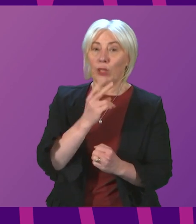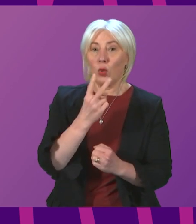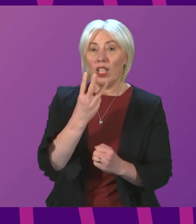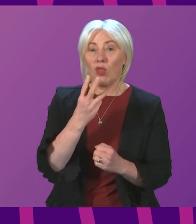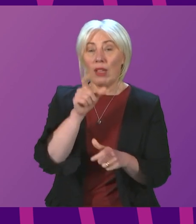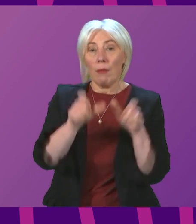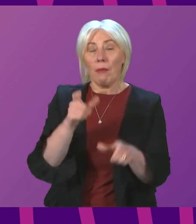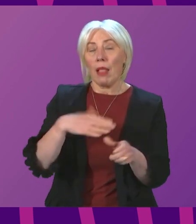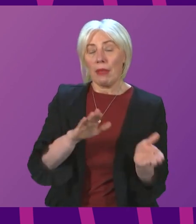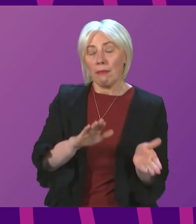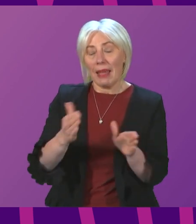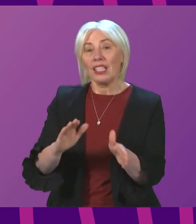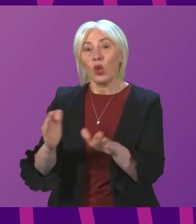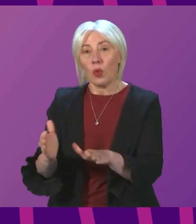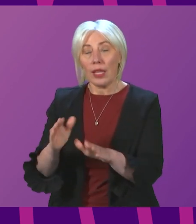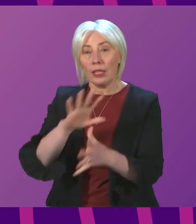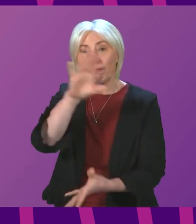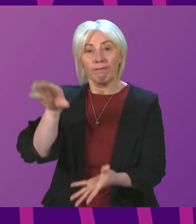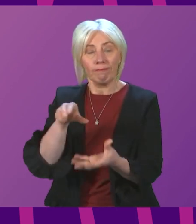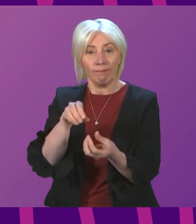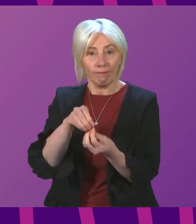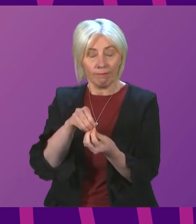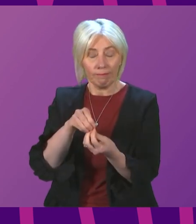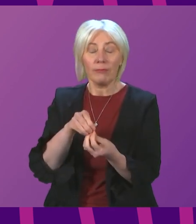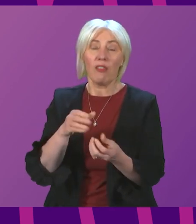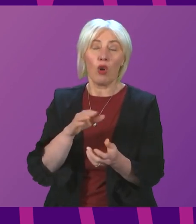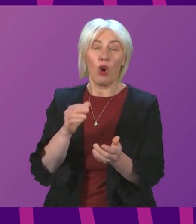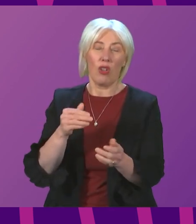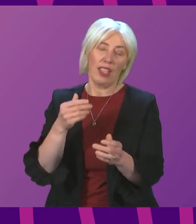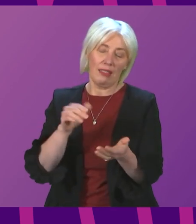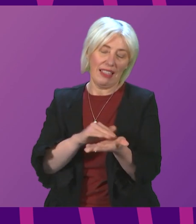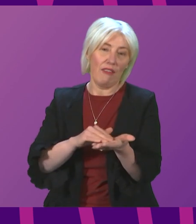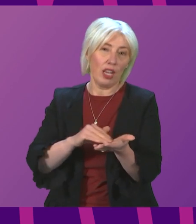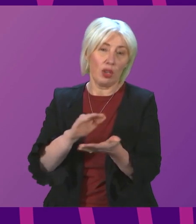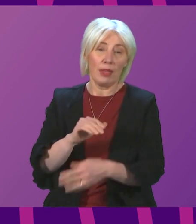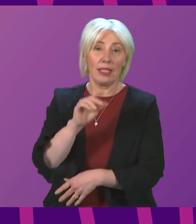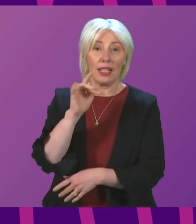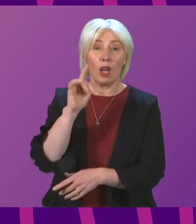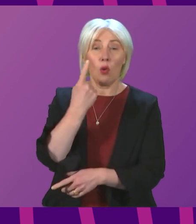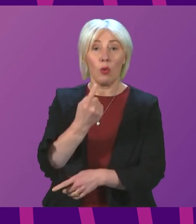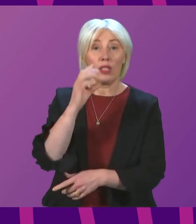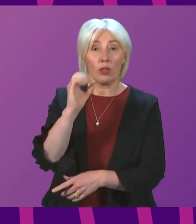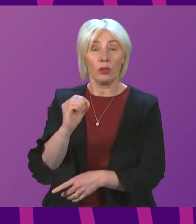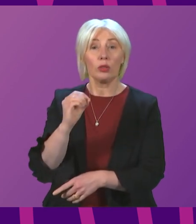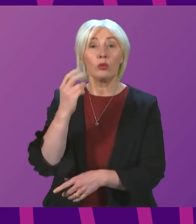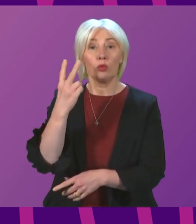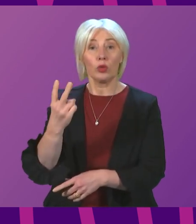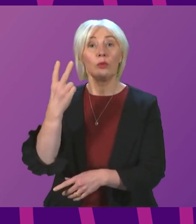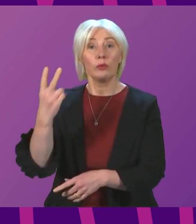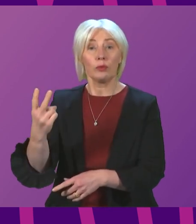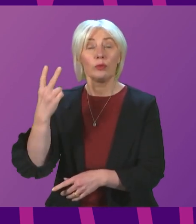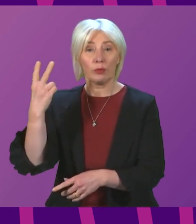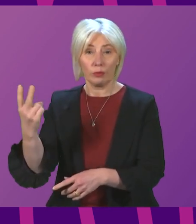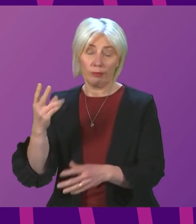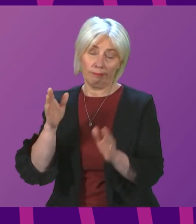deaths have been reported, taking the total number of deaths under the daily definition to 10,222.